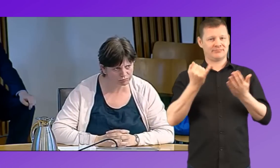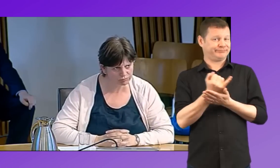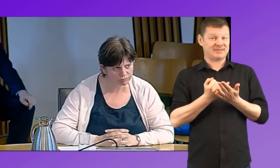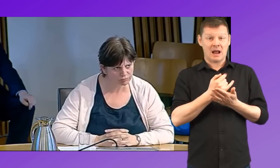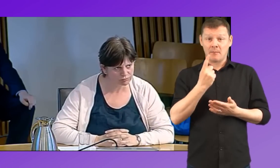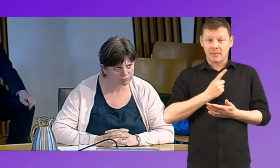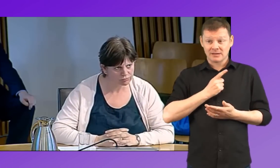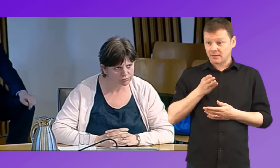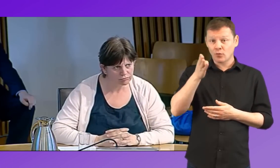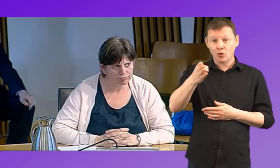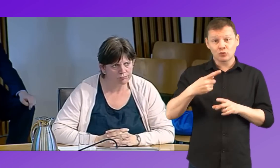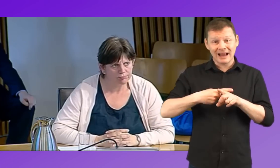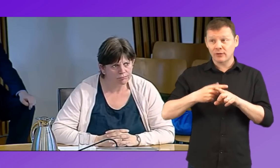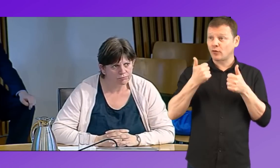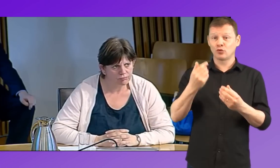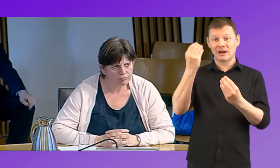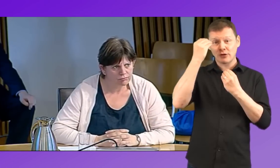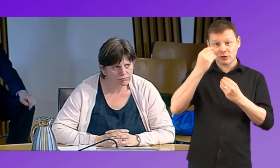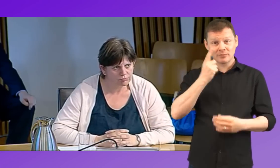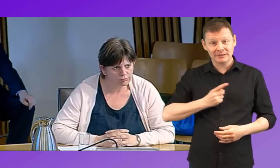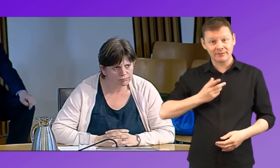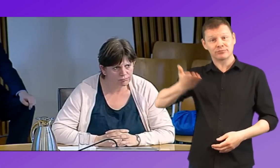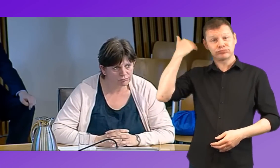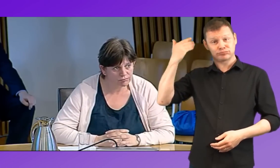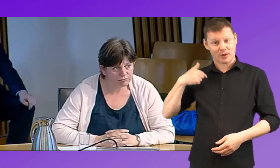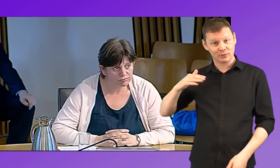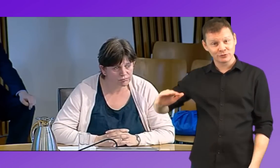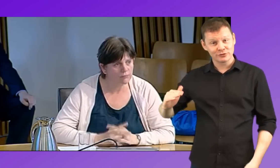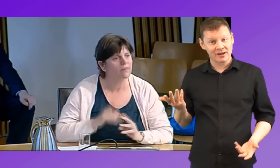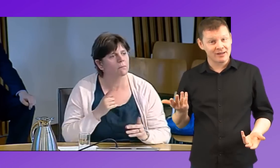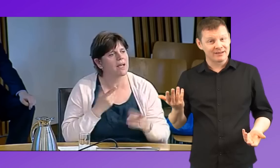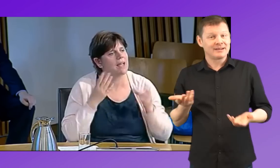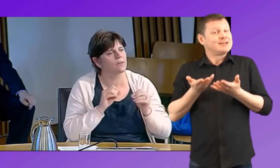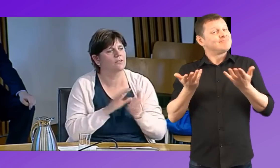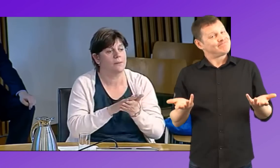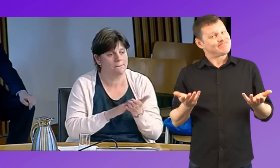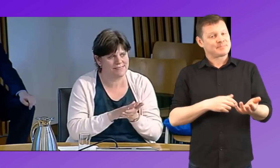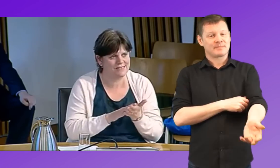the picture would be. I had to go to England myself to get a decent education. So I had to travel from Scotland. I had to go down there. But